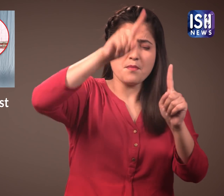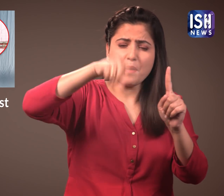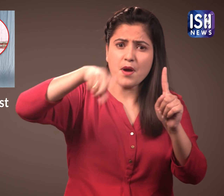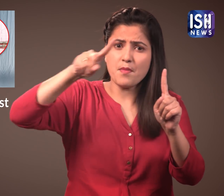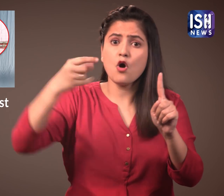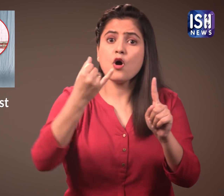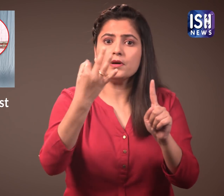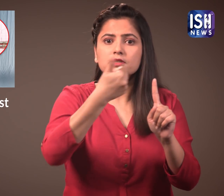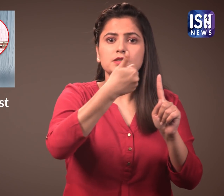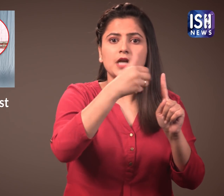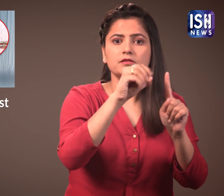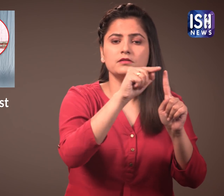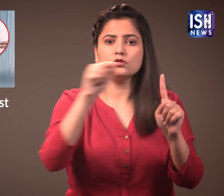to 120 beats per minute.